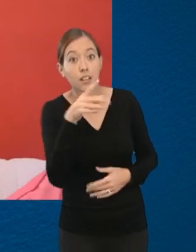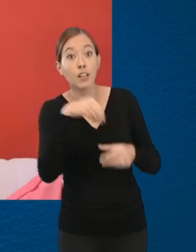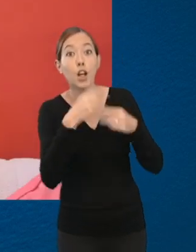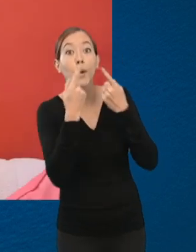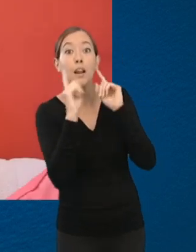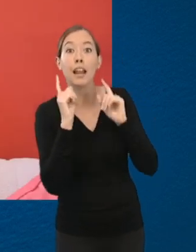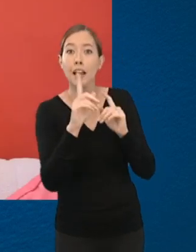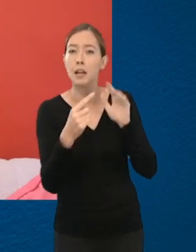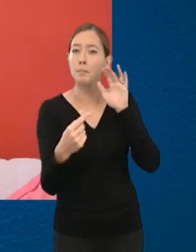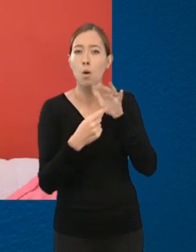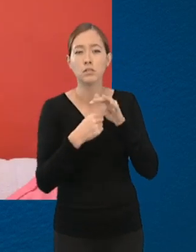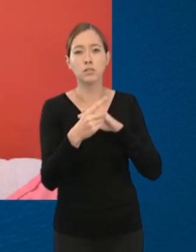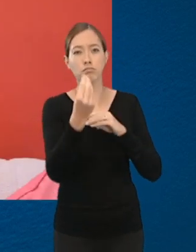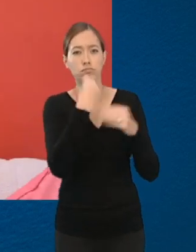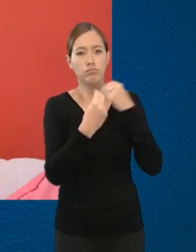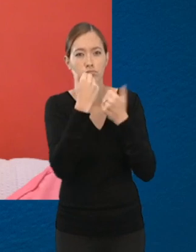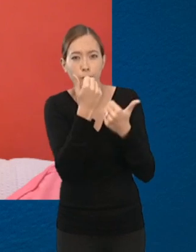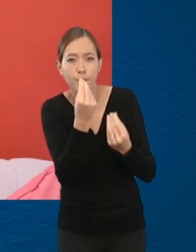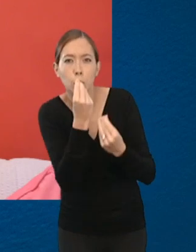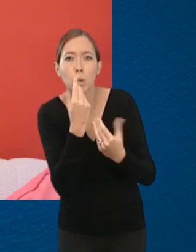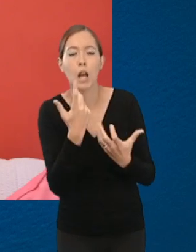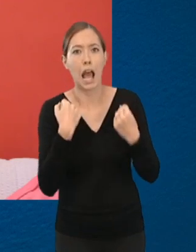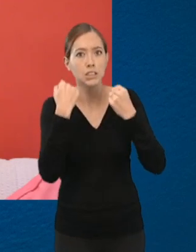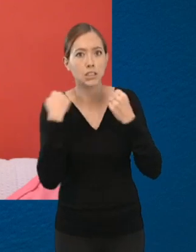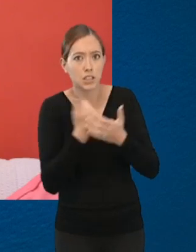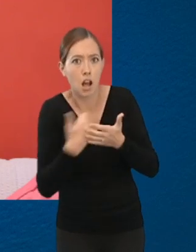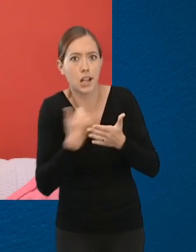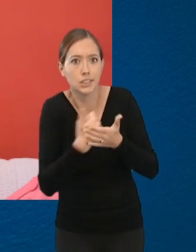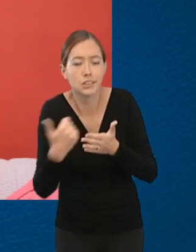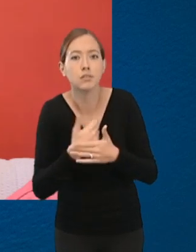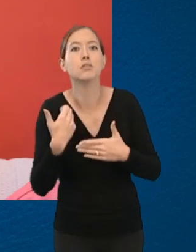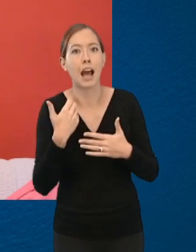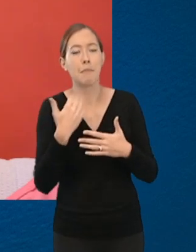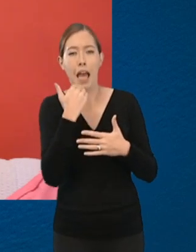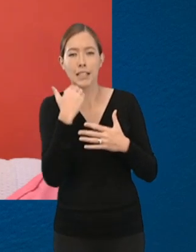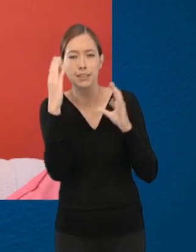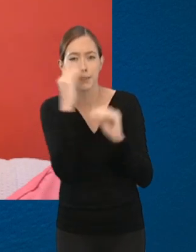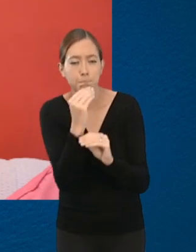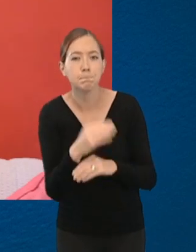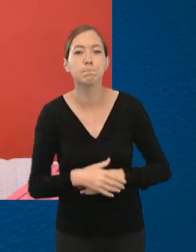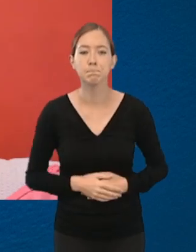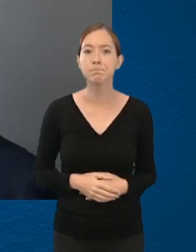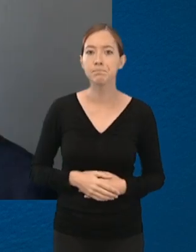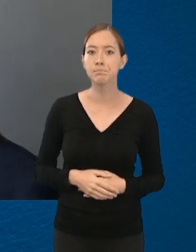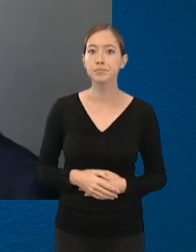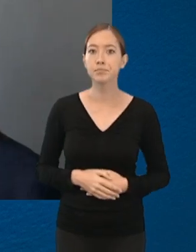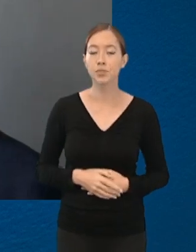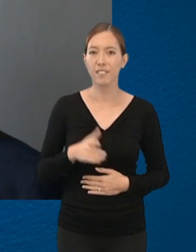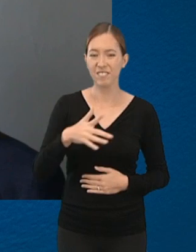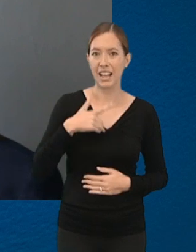at uni, it's really important to eat well, exercise regularly and get plenty of sleep. If your mental health is not in